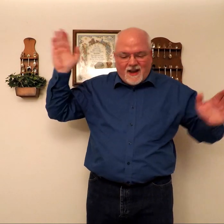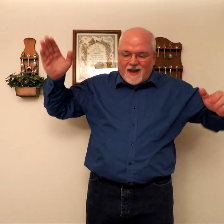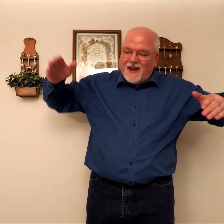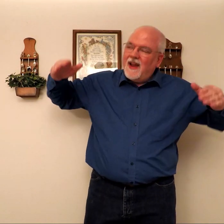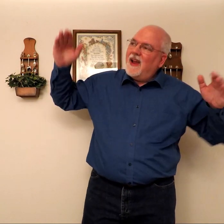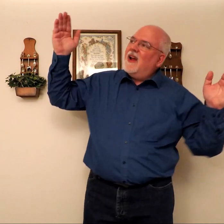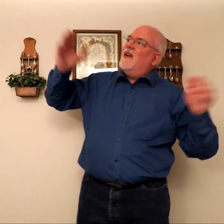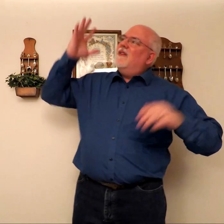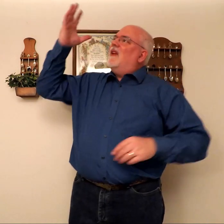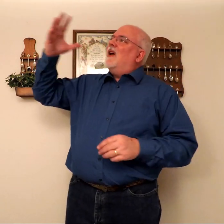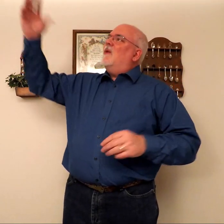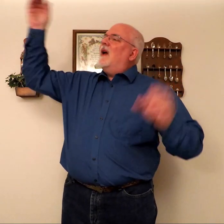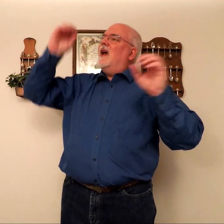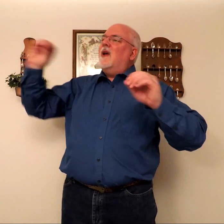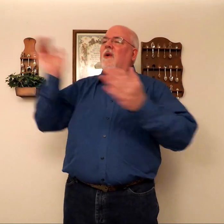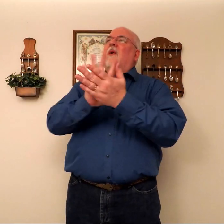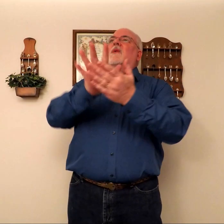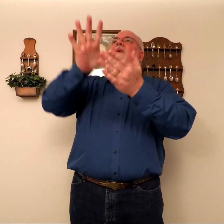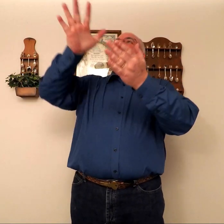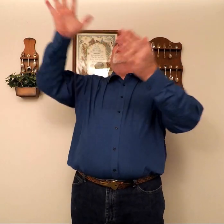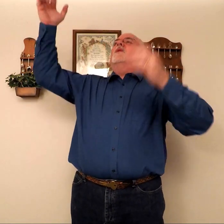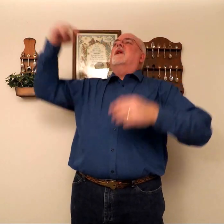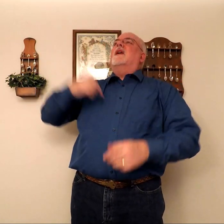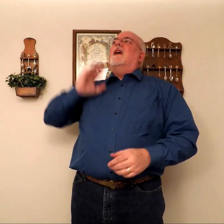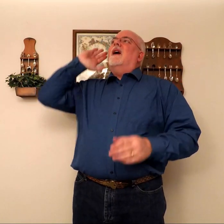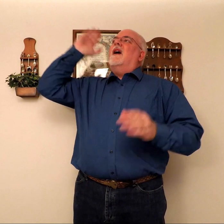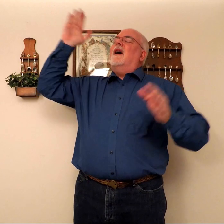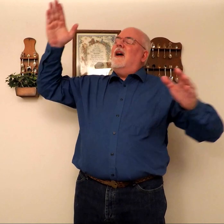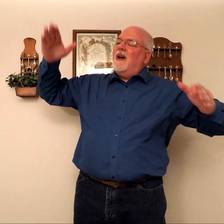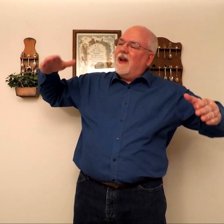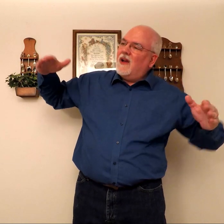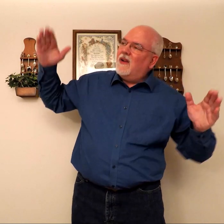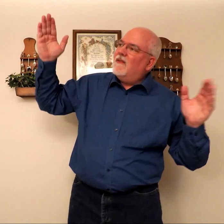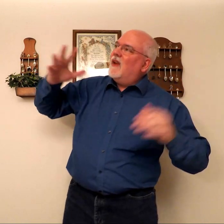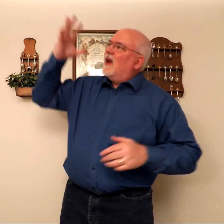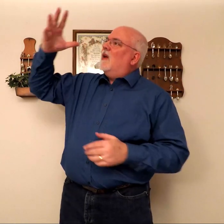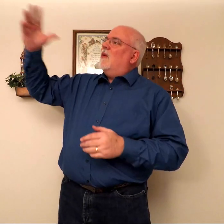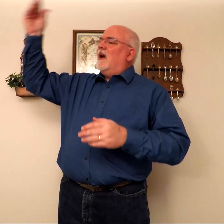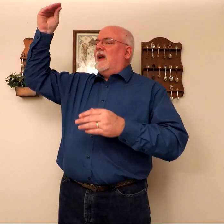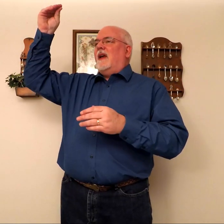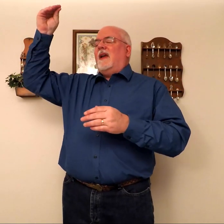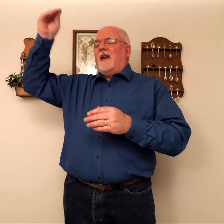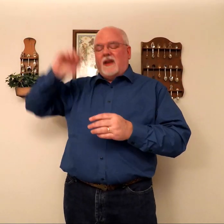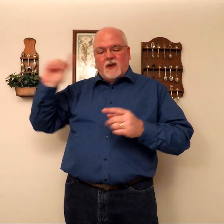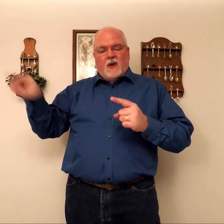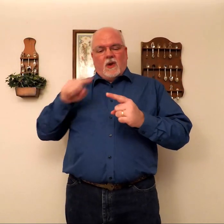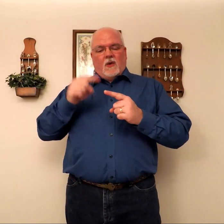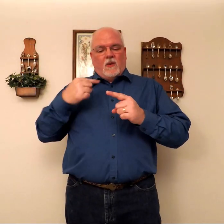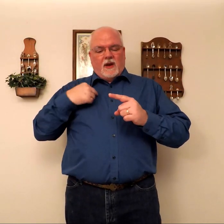I'll fly away, O glory, I'll fly away. When